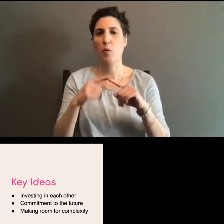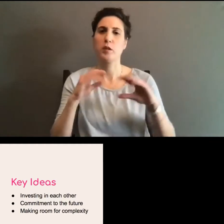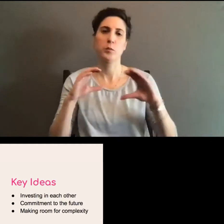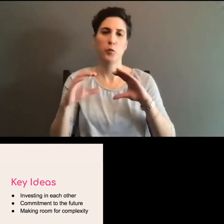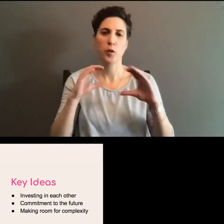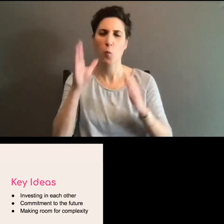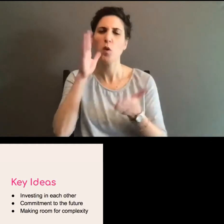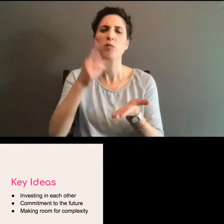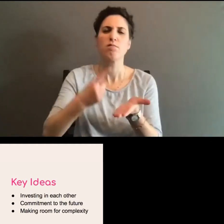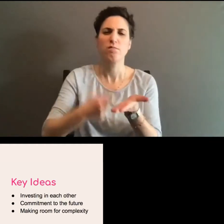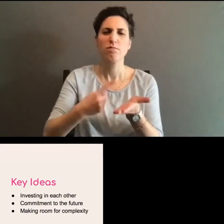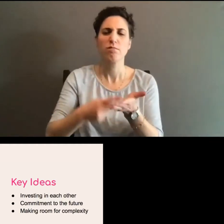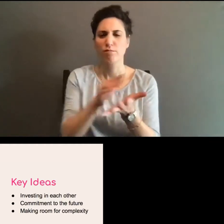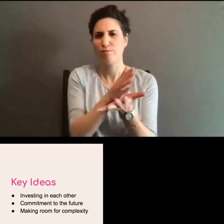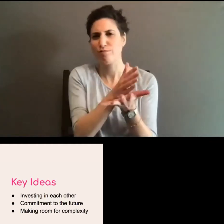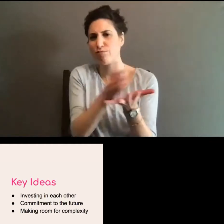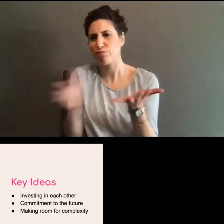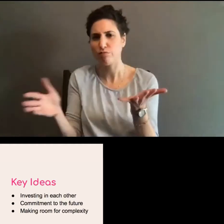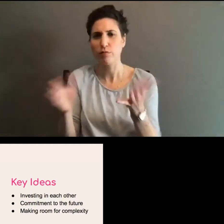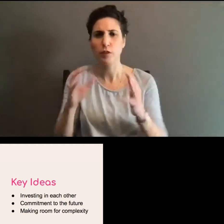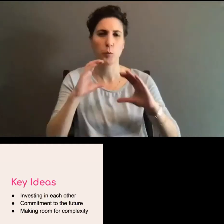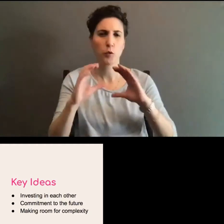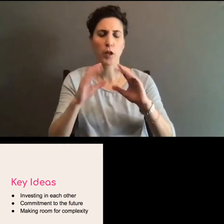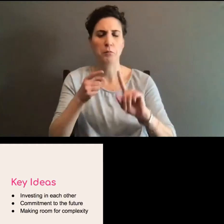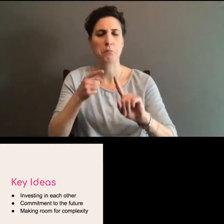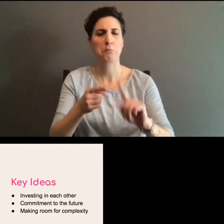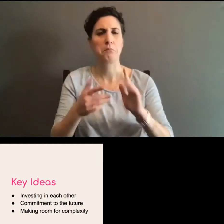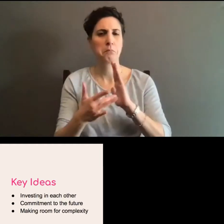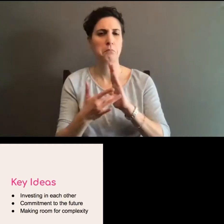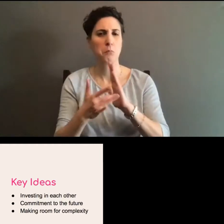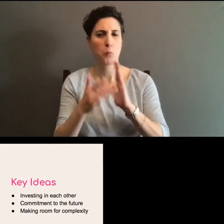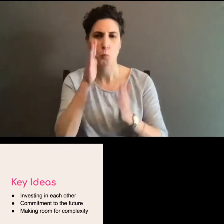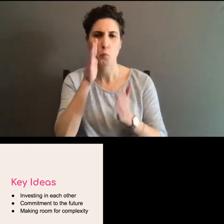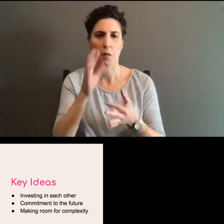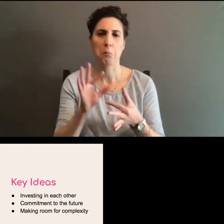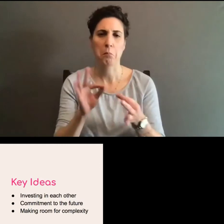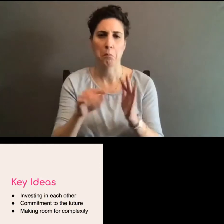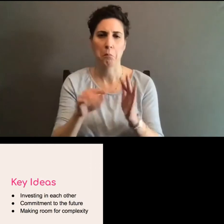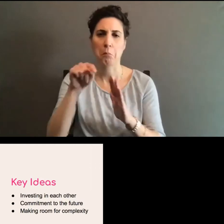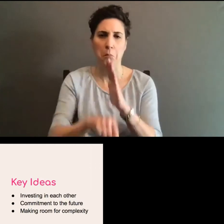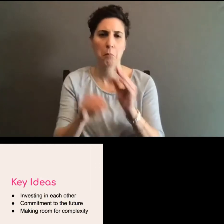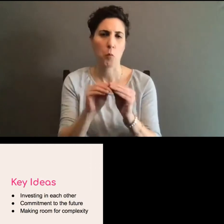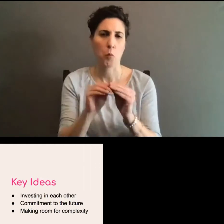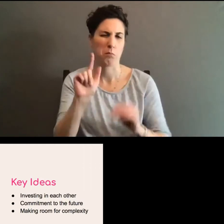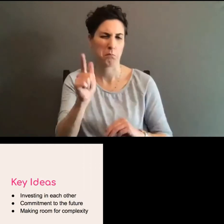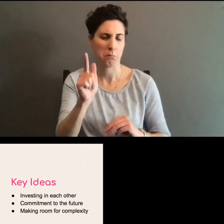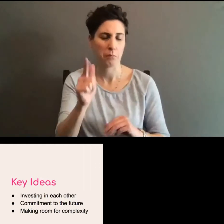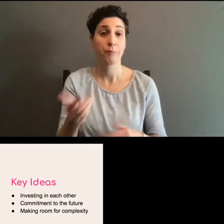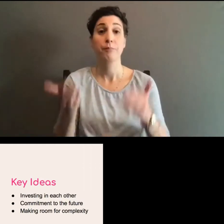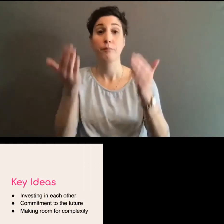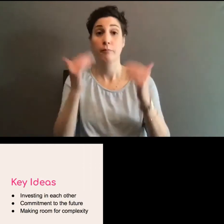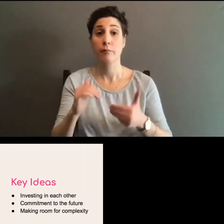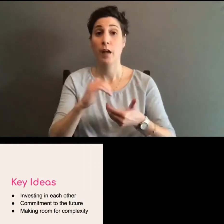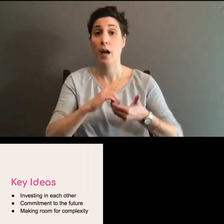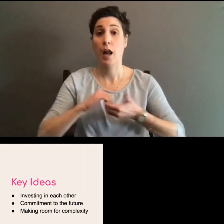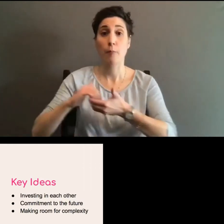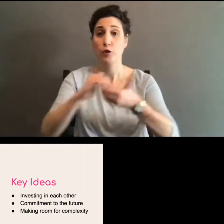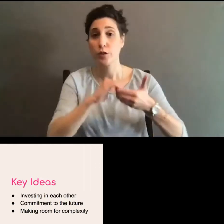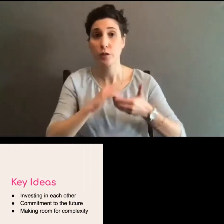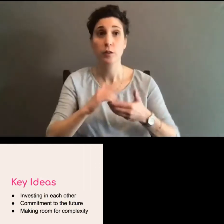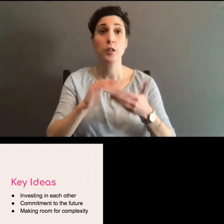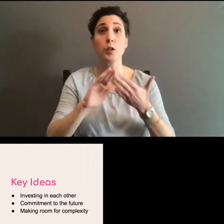more about different communication methods, especially digital as we move forward. Collaboration, bringing in community members for